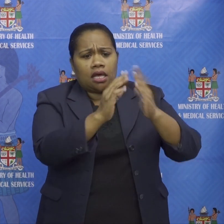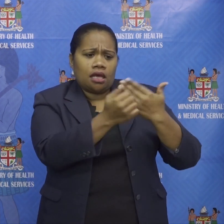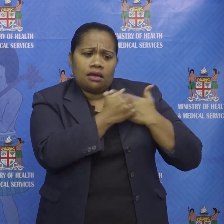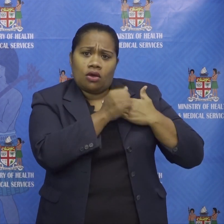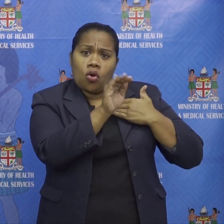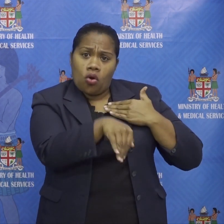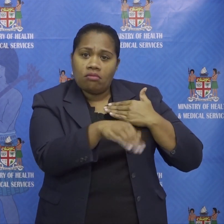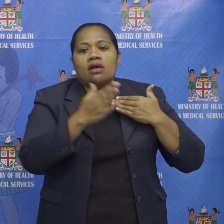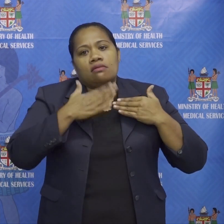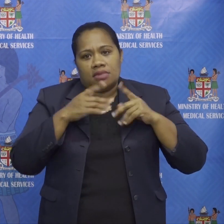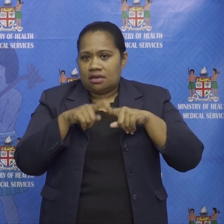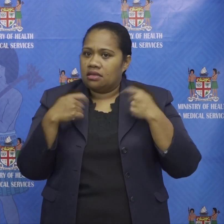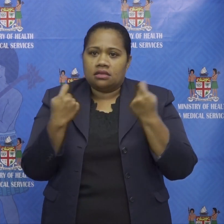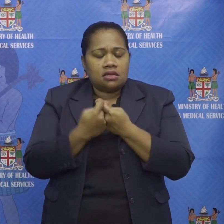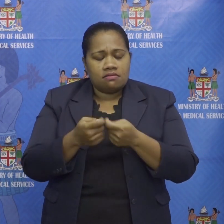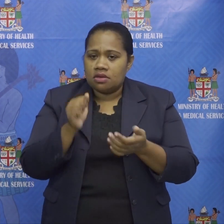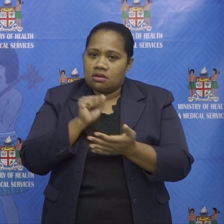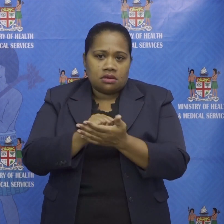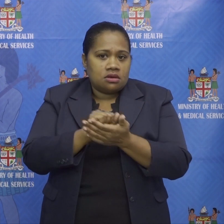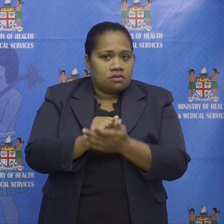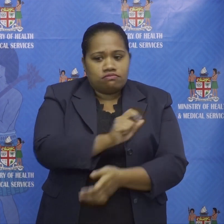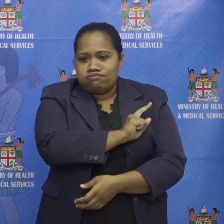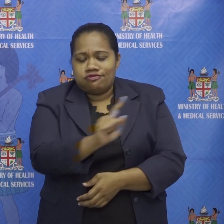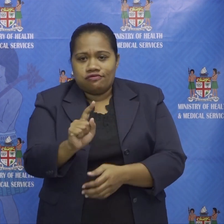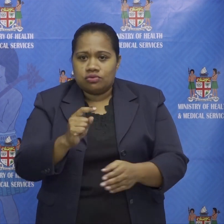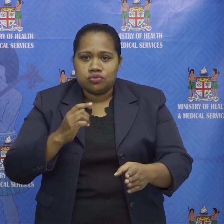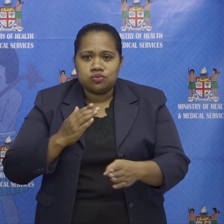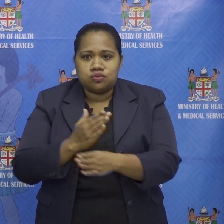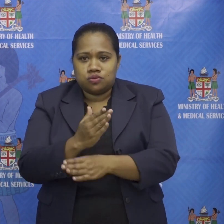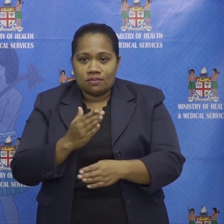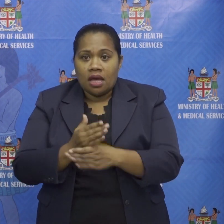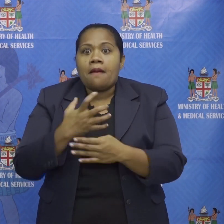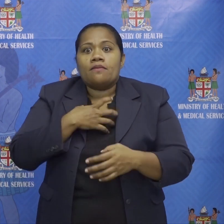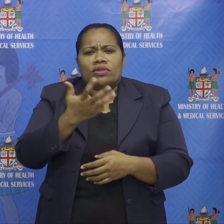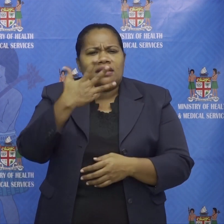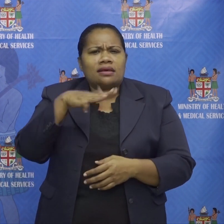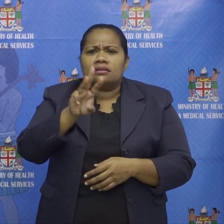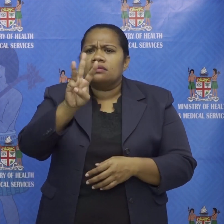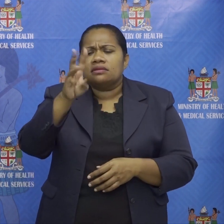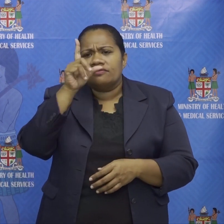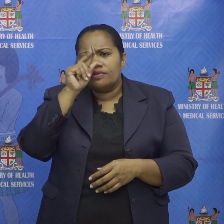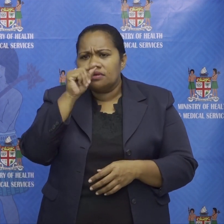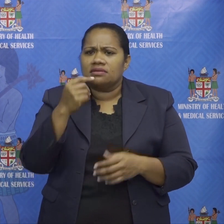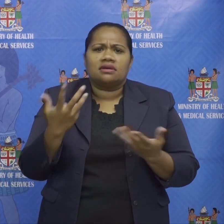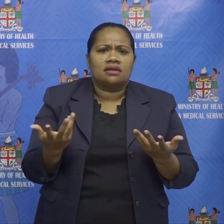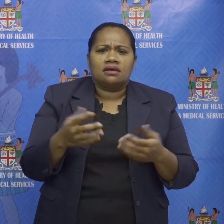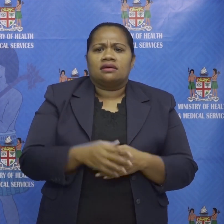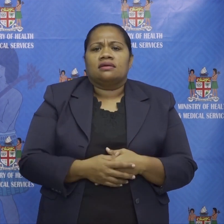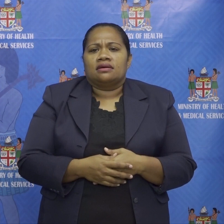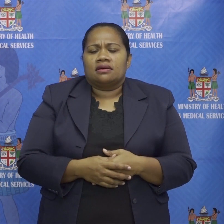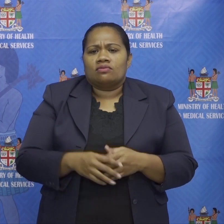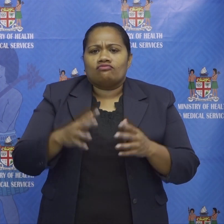full advantage of the containment window more than 93 fijians in cunningham lotoka nandi wainivula daumbati